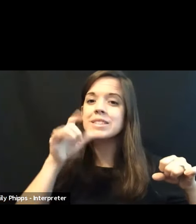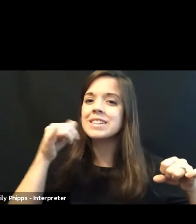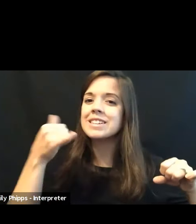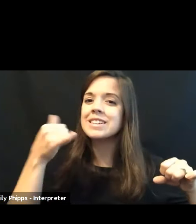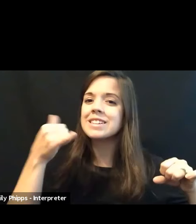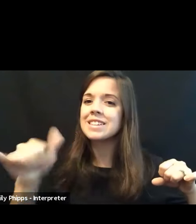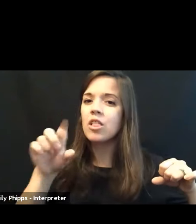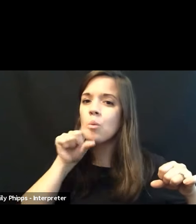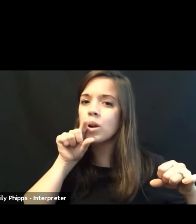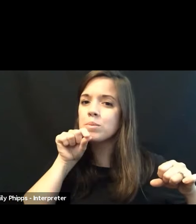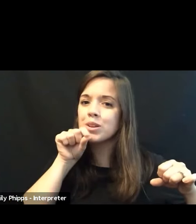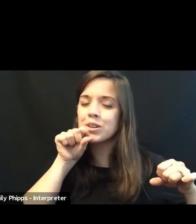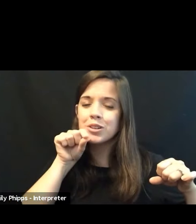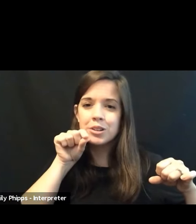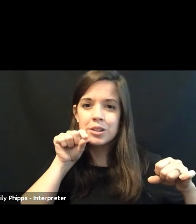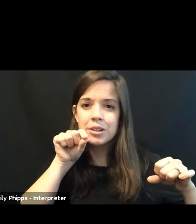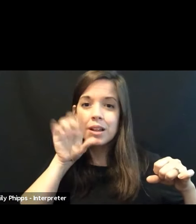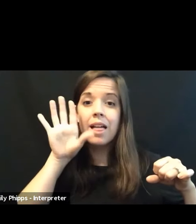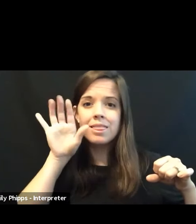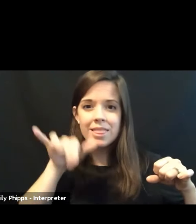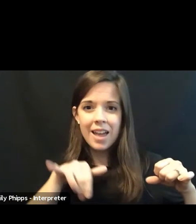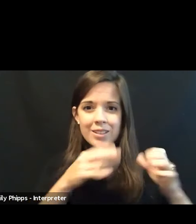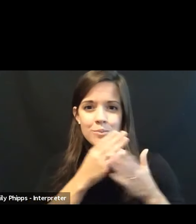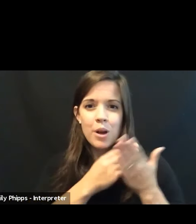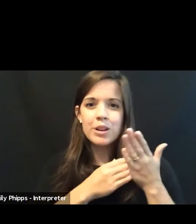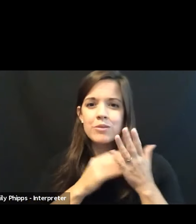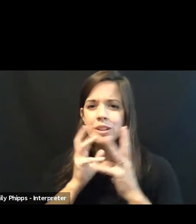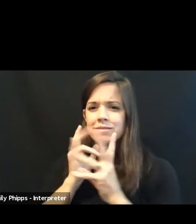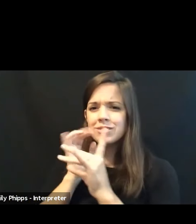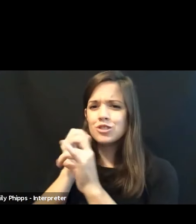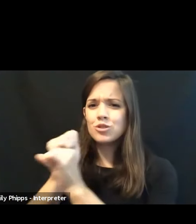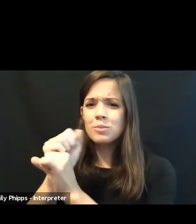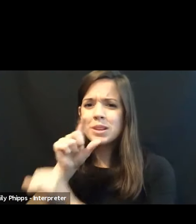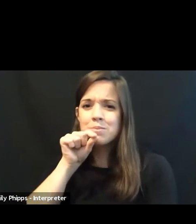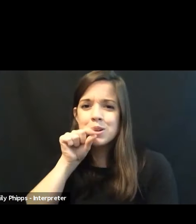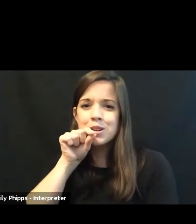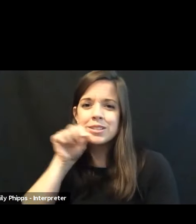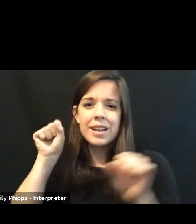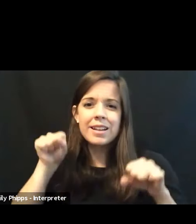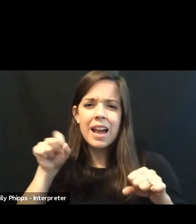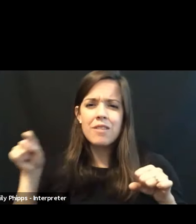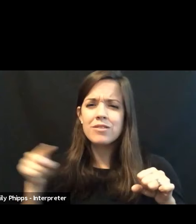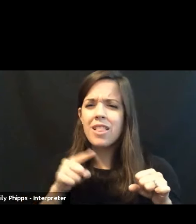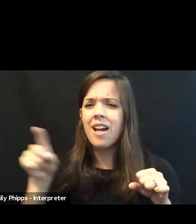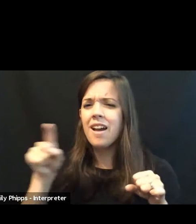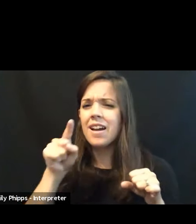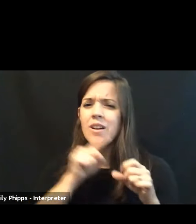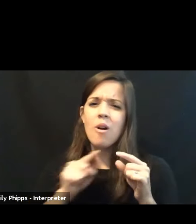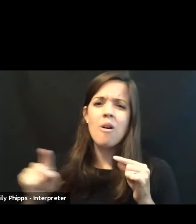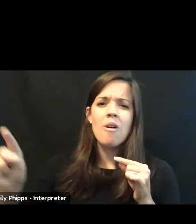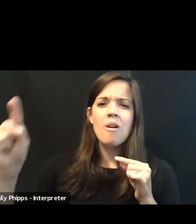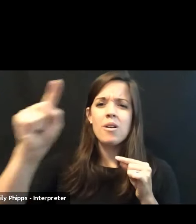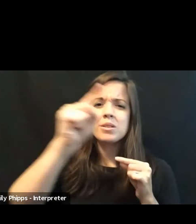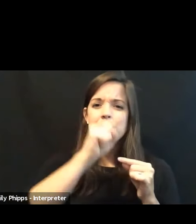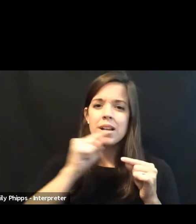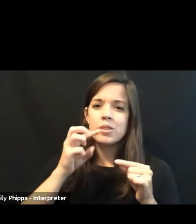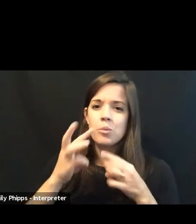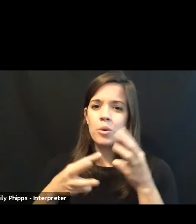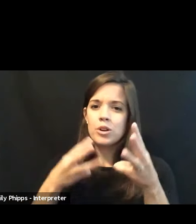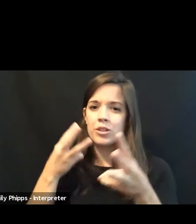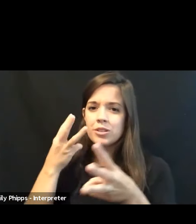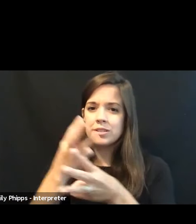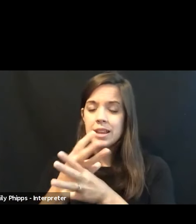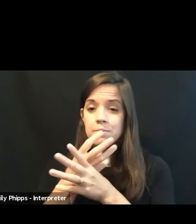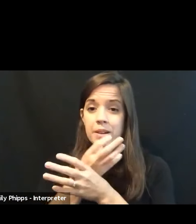Because that's part of what drew me to birds, was this ability to fly around the world and to be